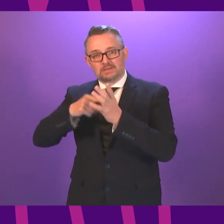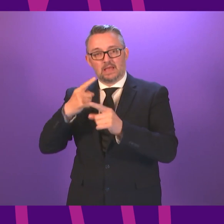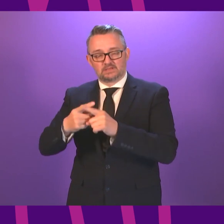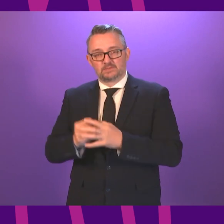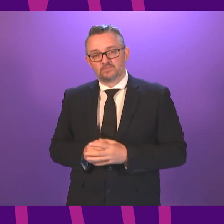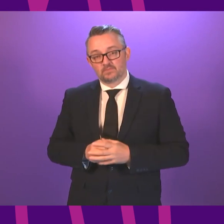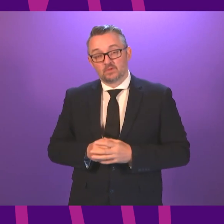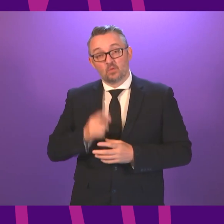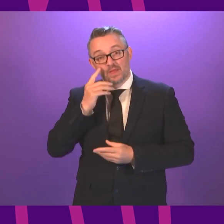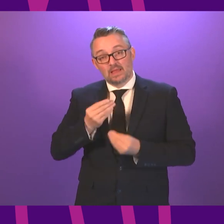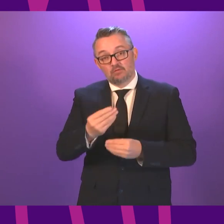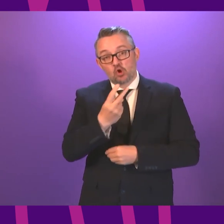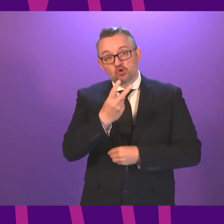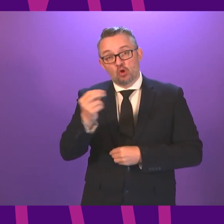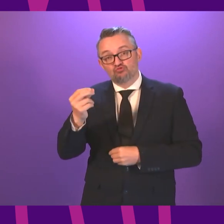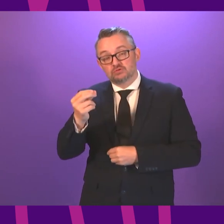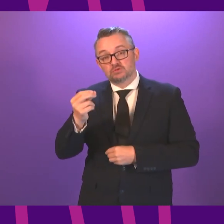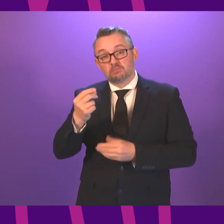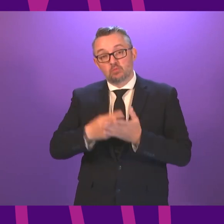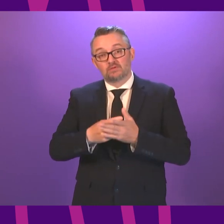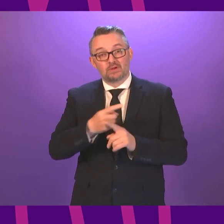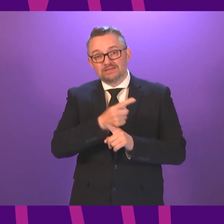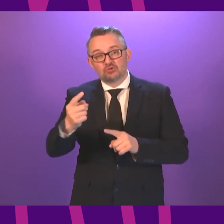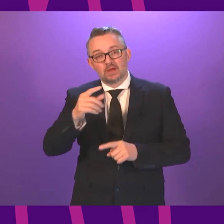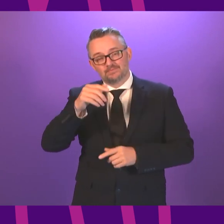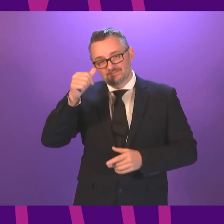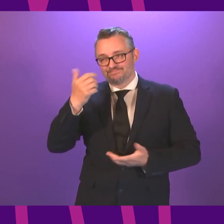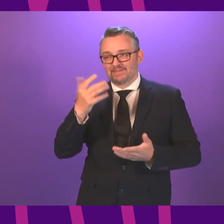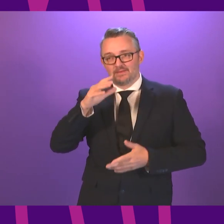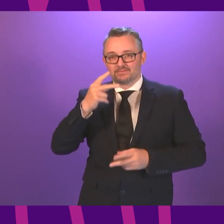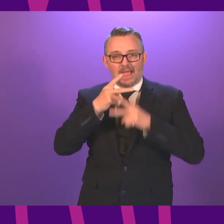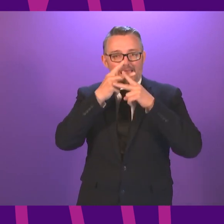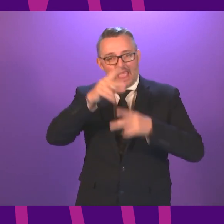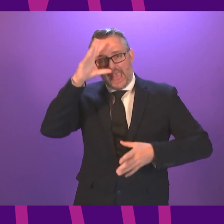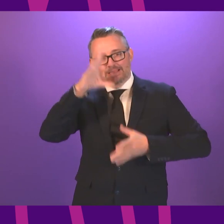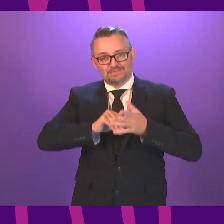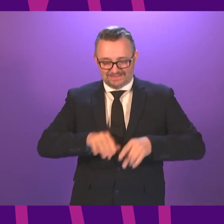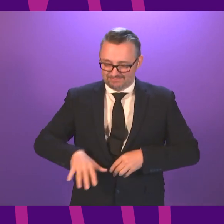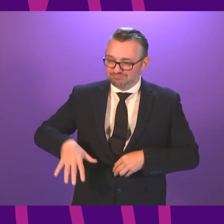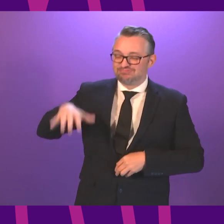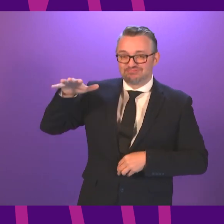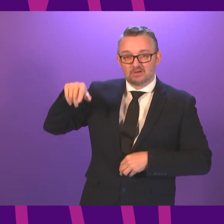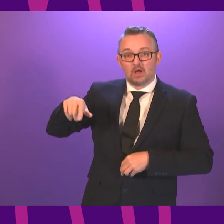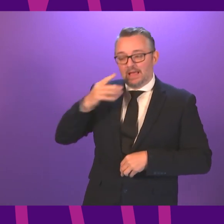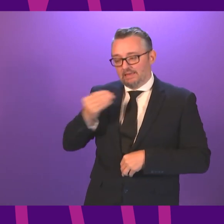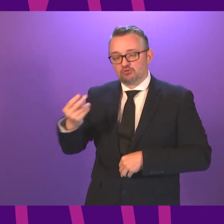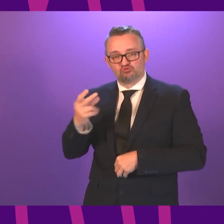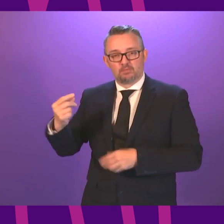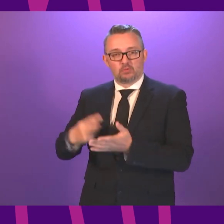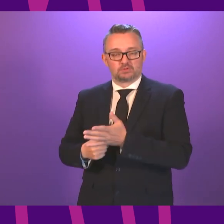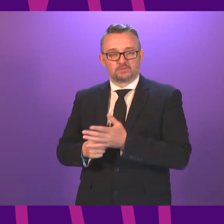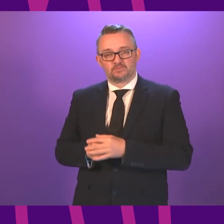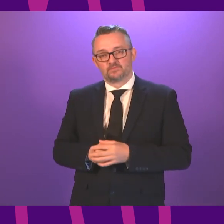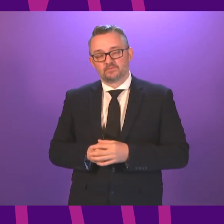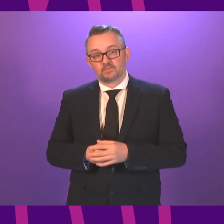£200 a year for care-experienced young people as part of our promise to those with experience of care. We will